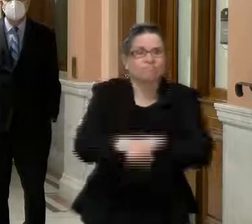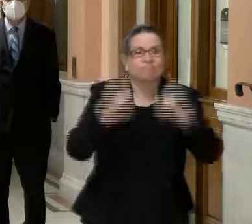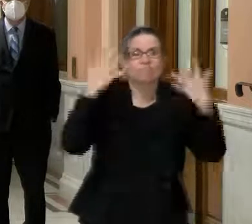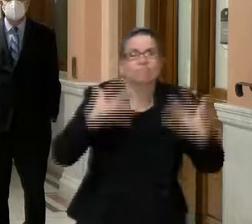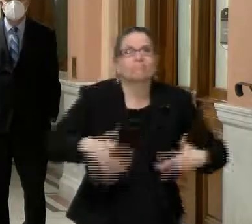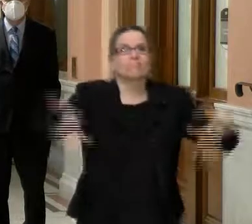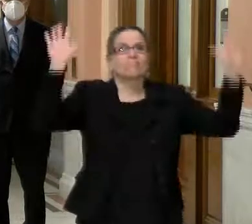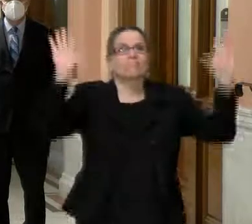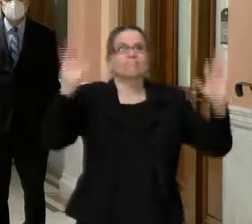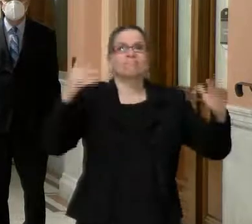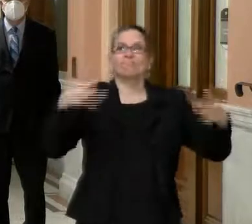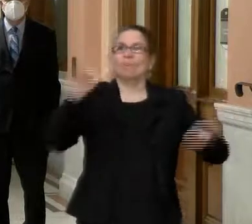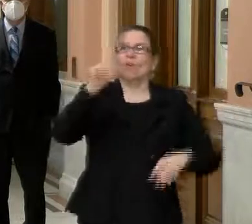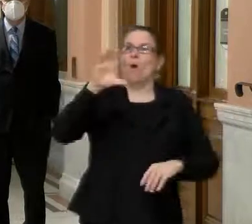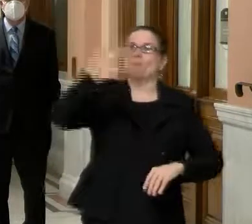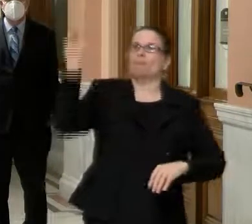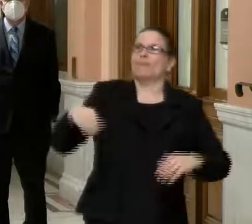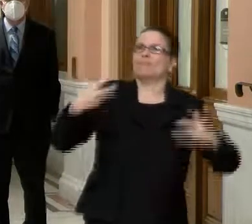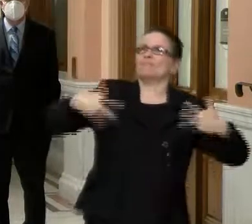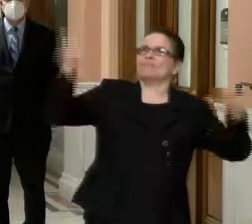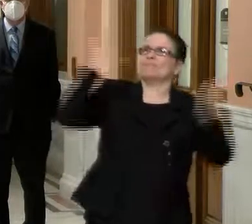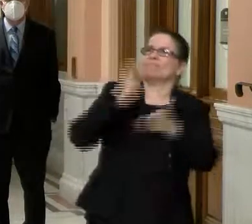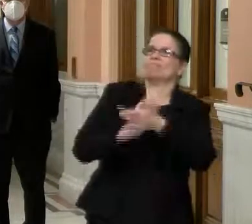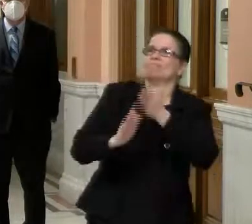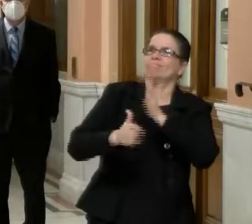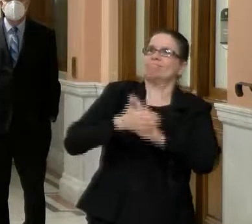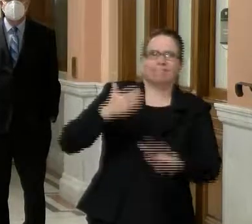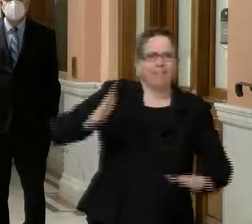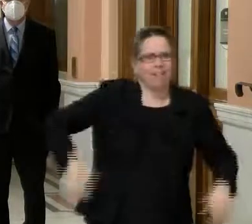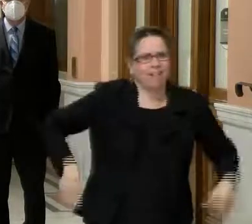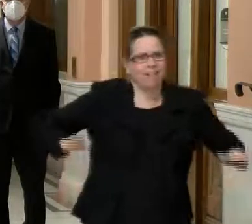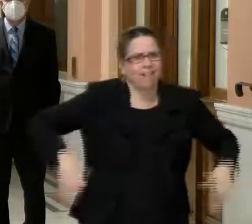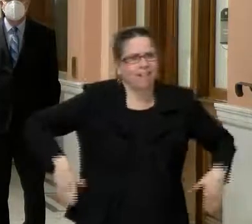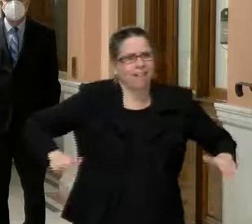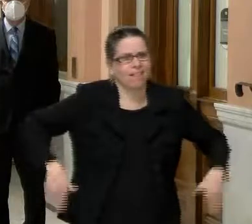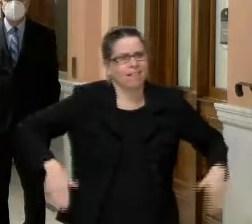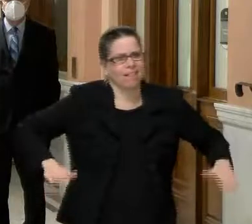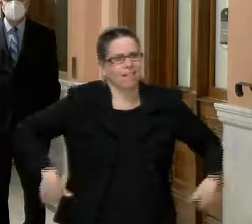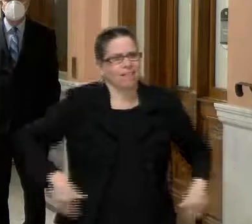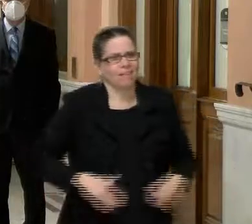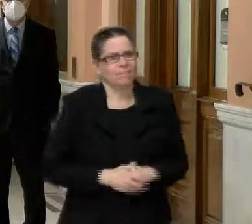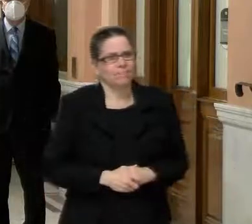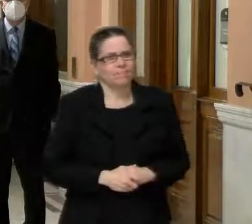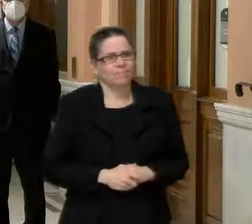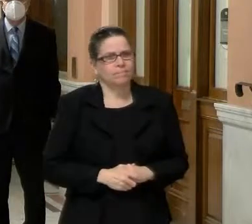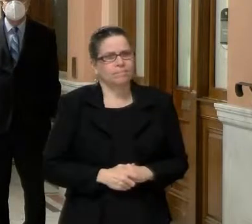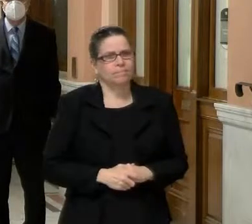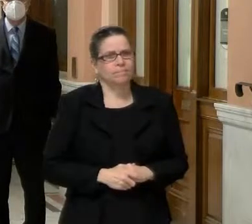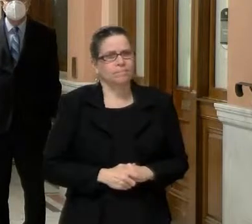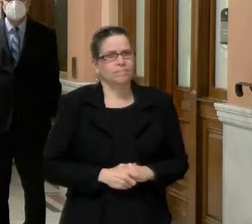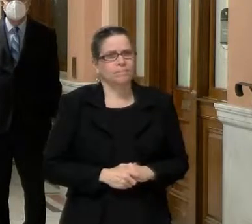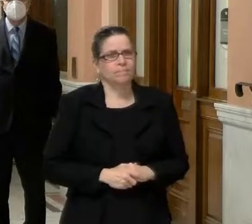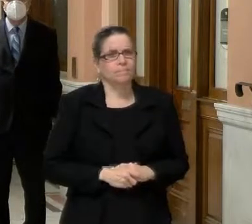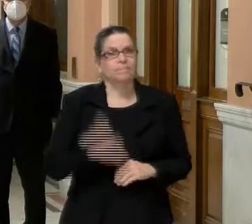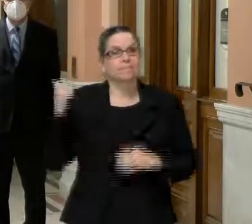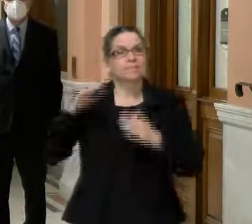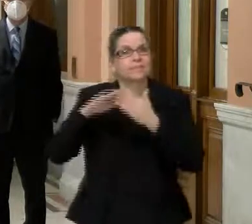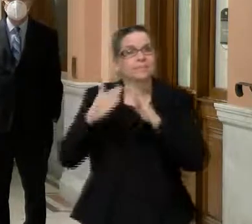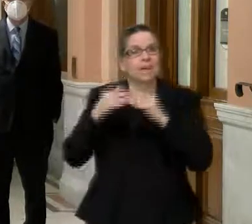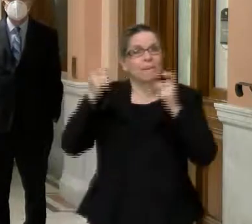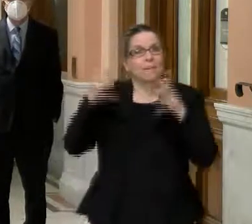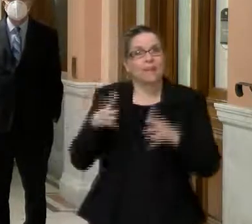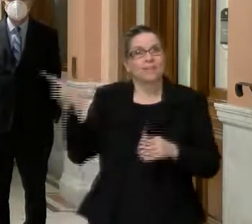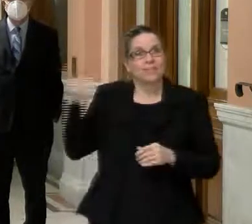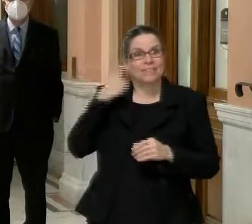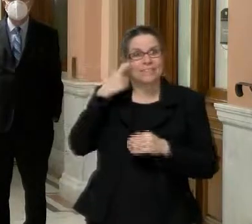And, um, I think that, uh, you know, the numbers that, uh, city manager quoted where we've seen a diminution in,